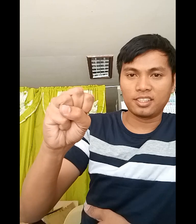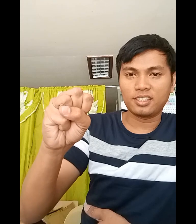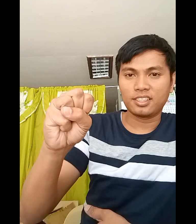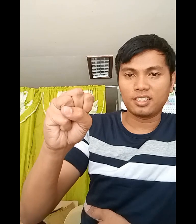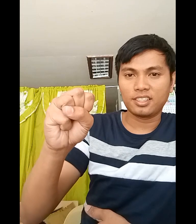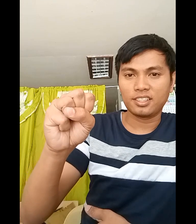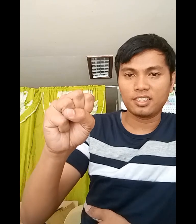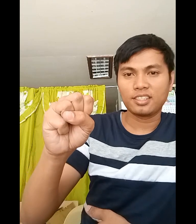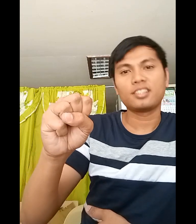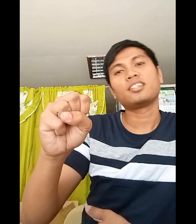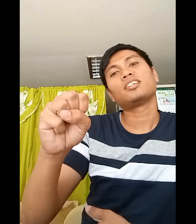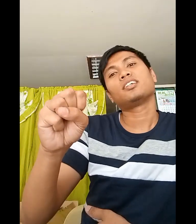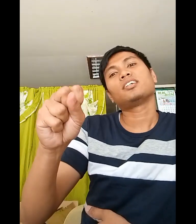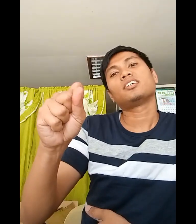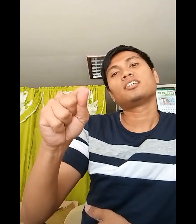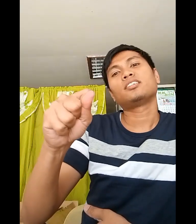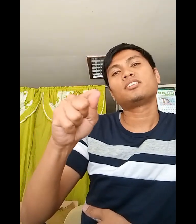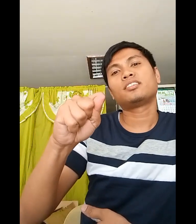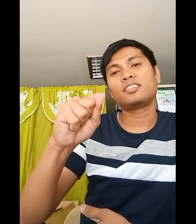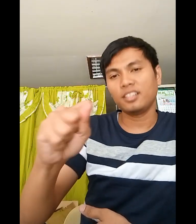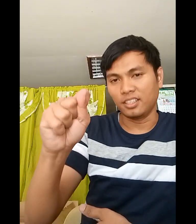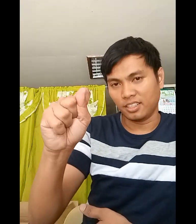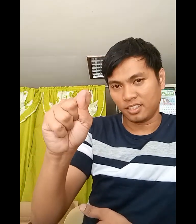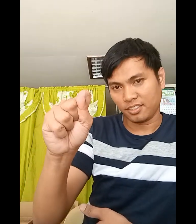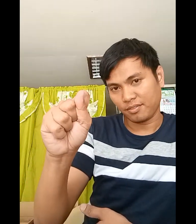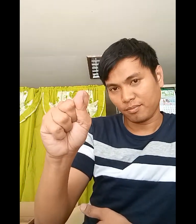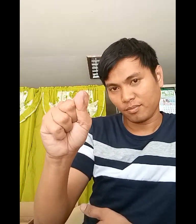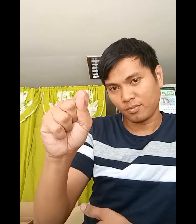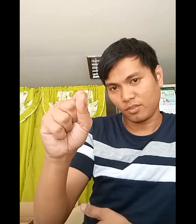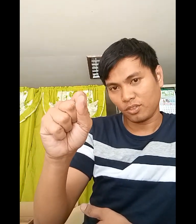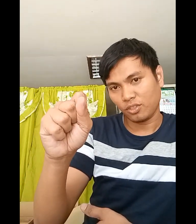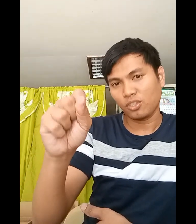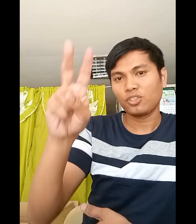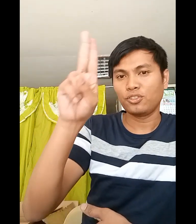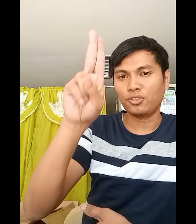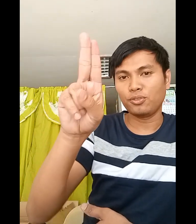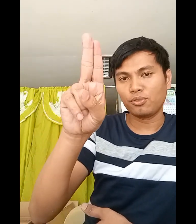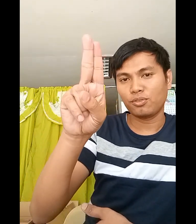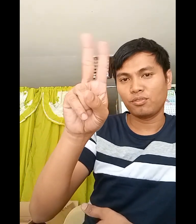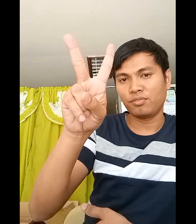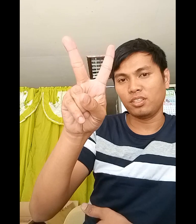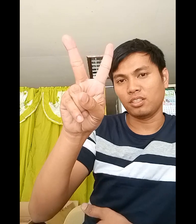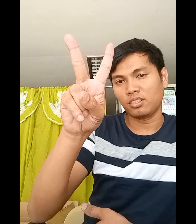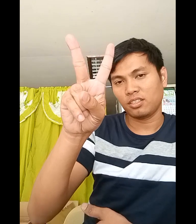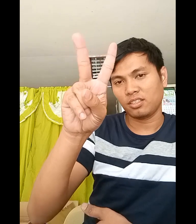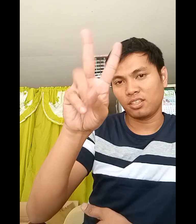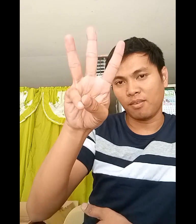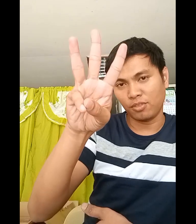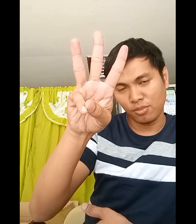T U V W